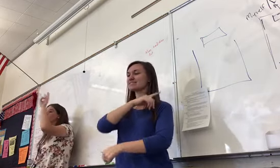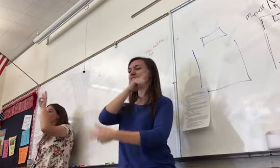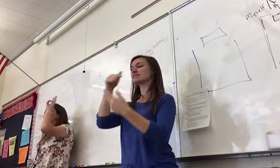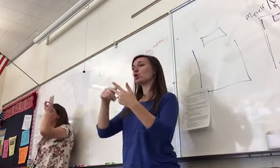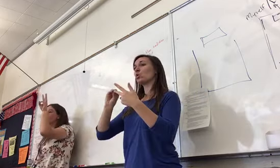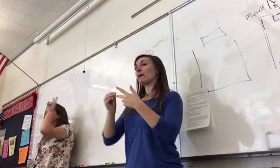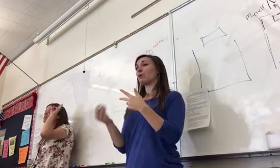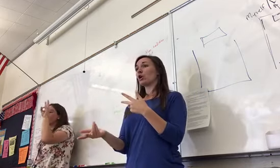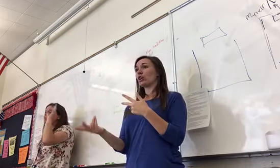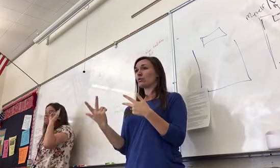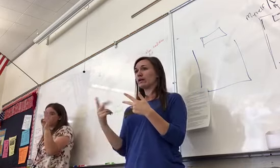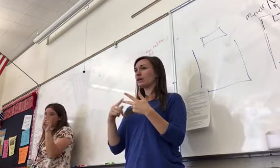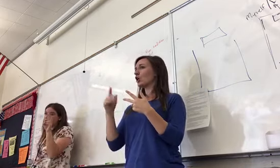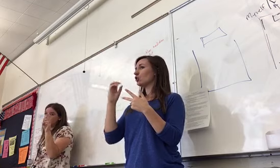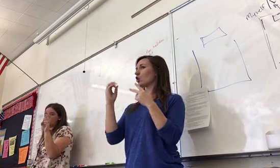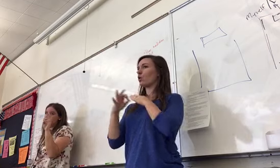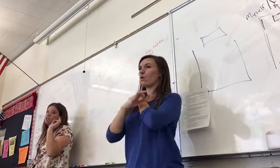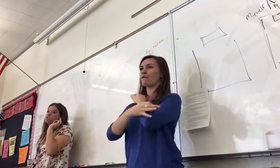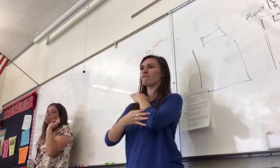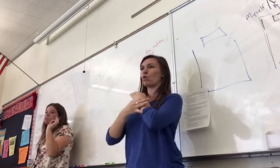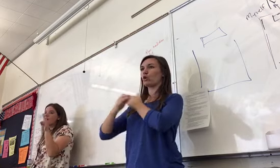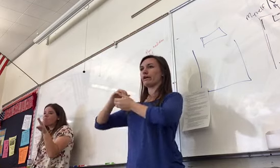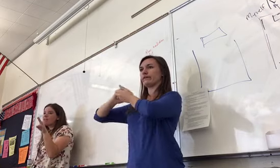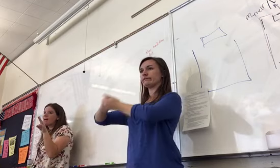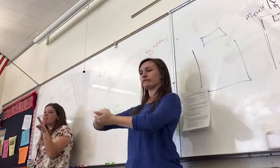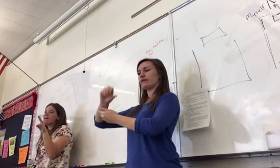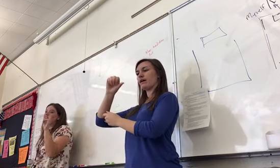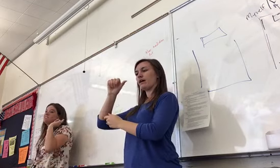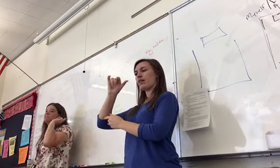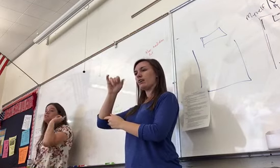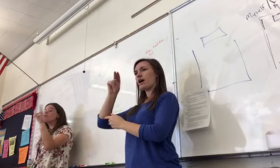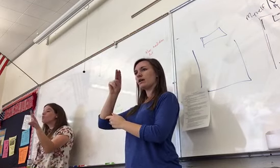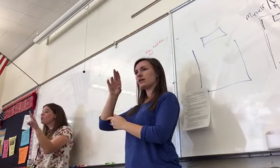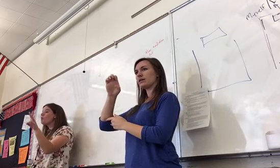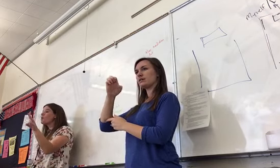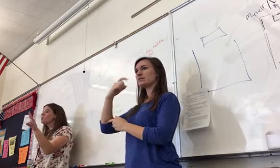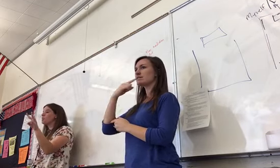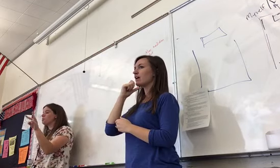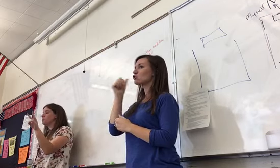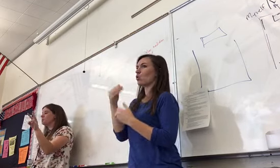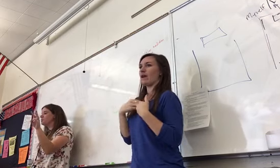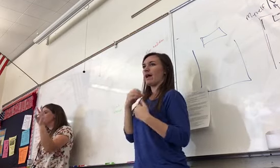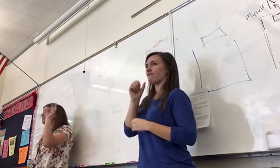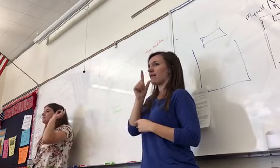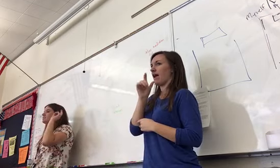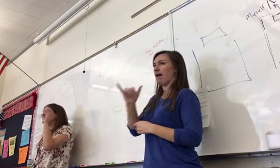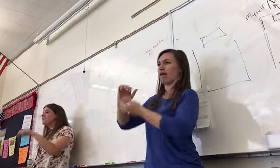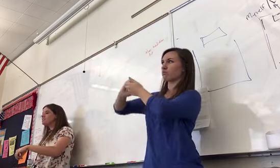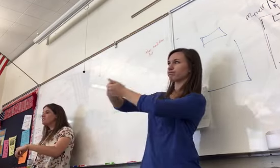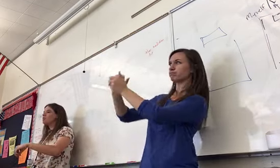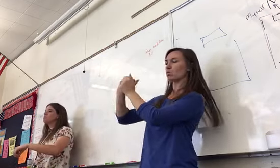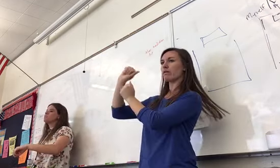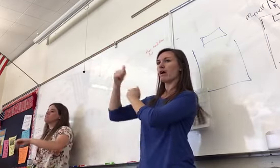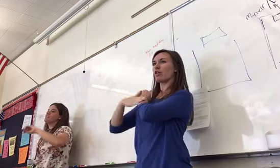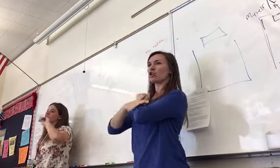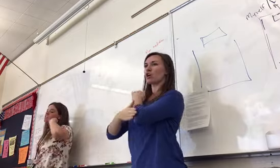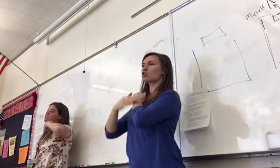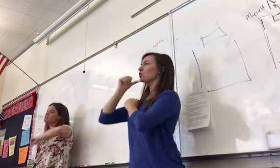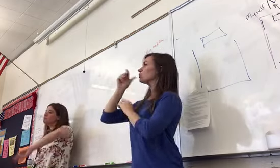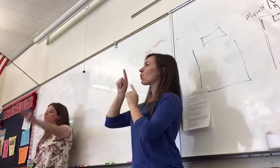no foreign alliance systems. Do not make allies. Don't go to war with other people. Stay as your own person. Don't